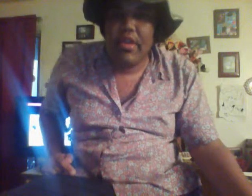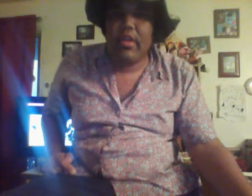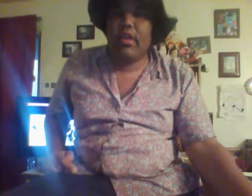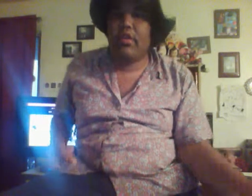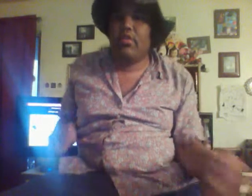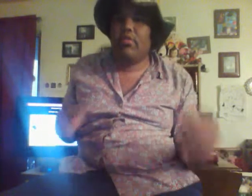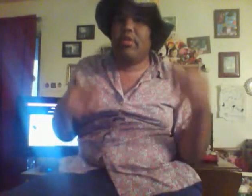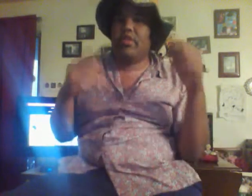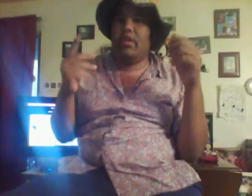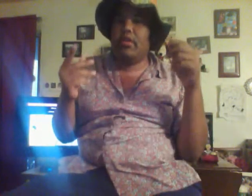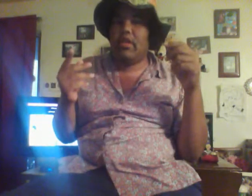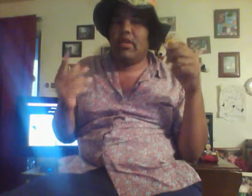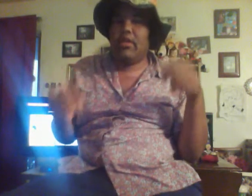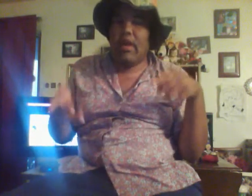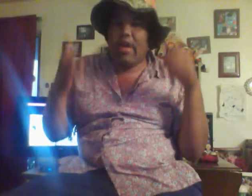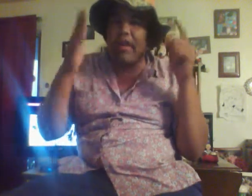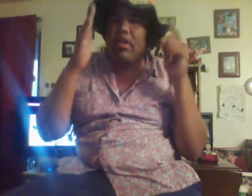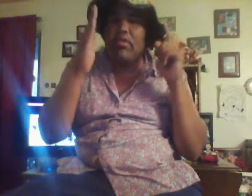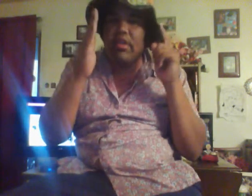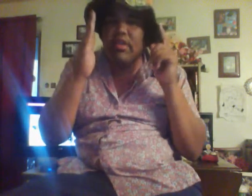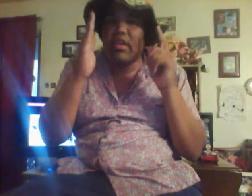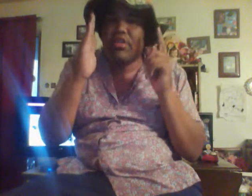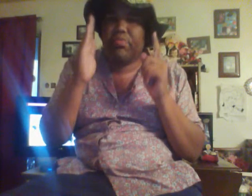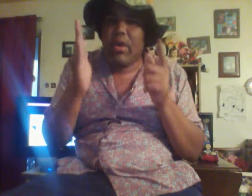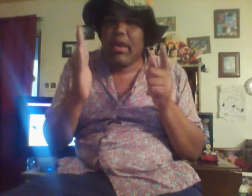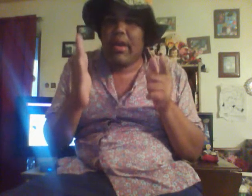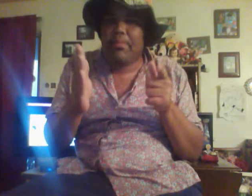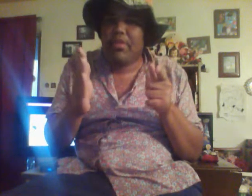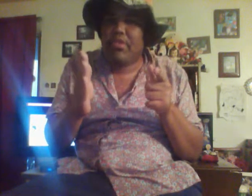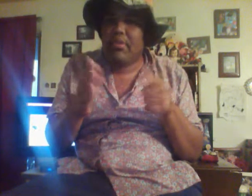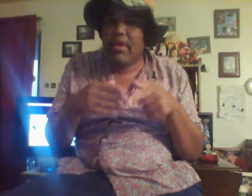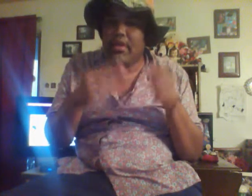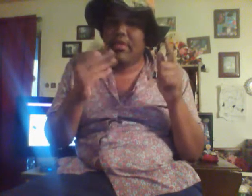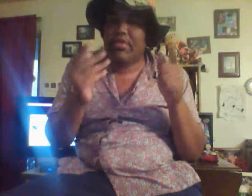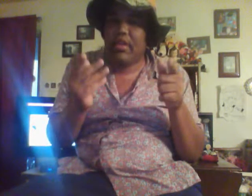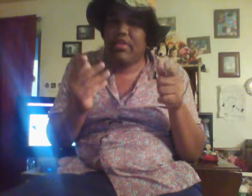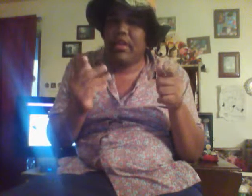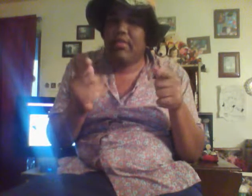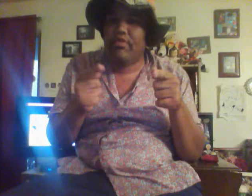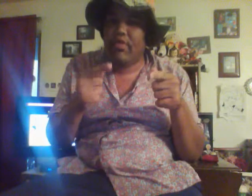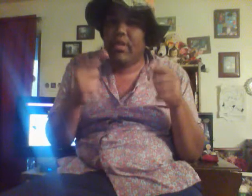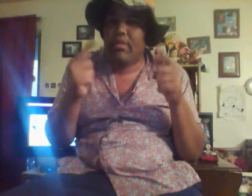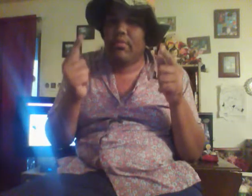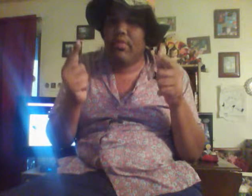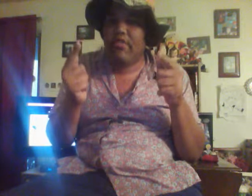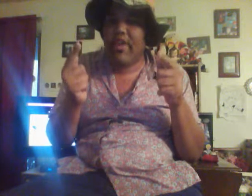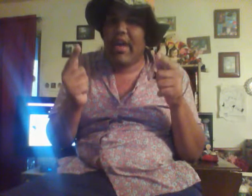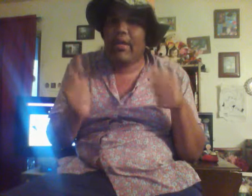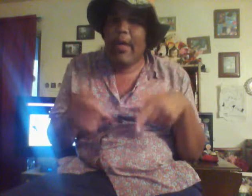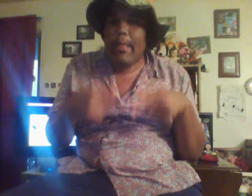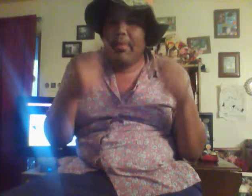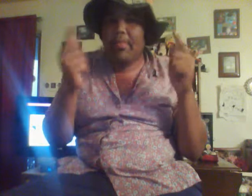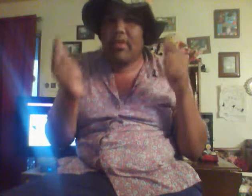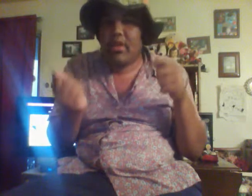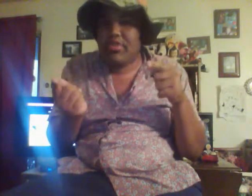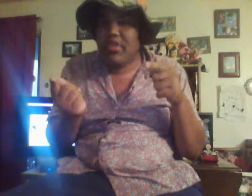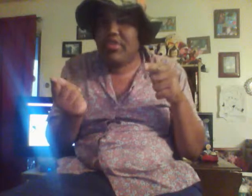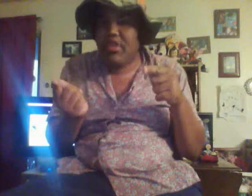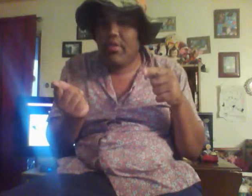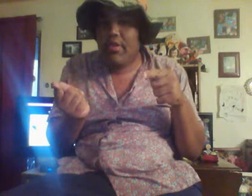think he knew what they looked like. Now, I know there's at least one episode where he did see Stephen Floyd and move fast. But because he's so